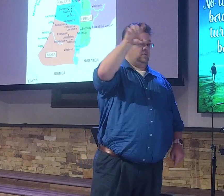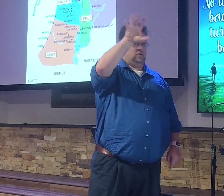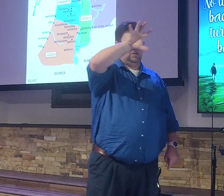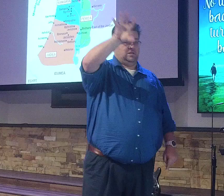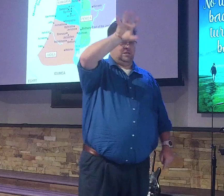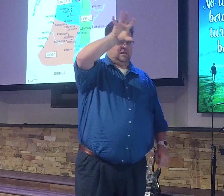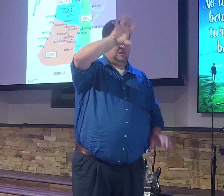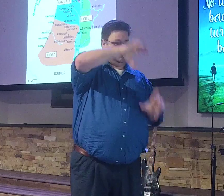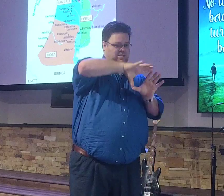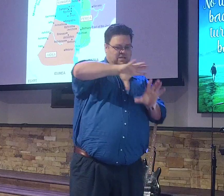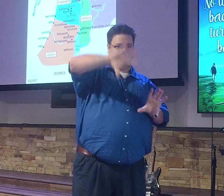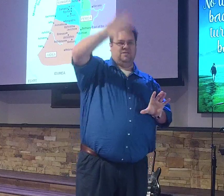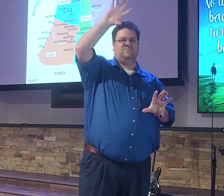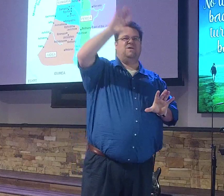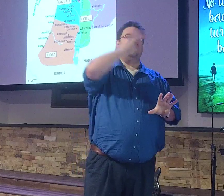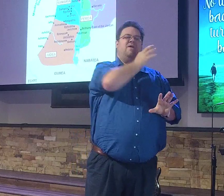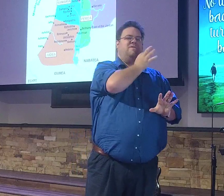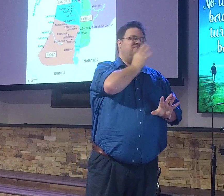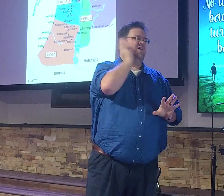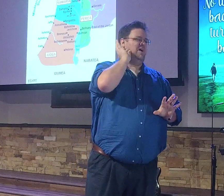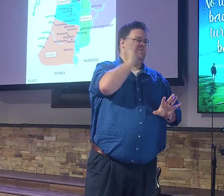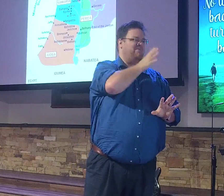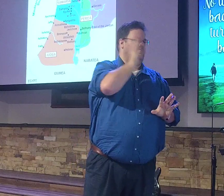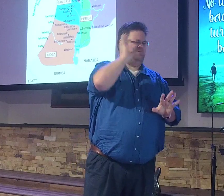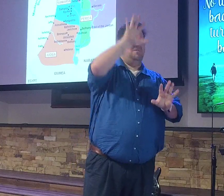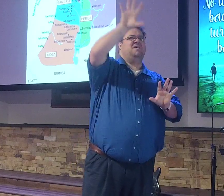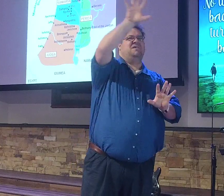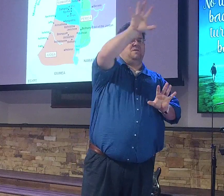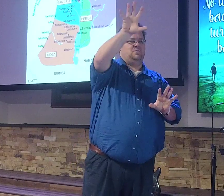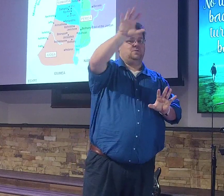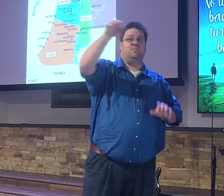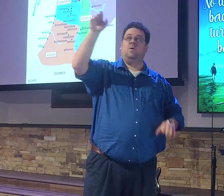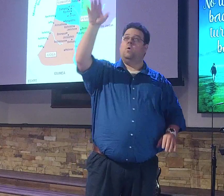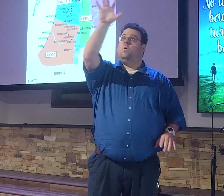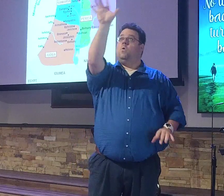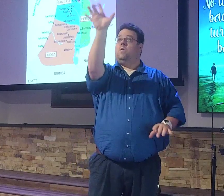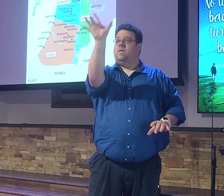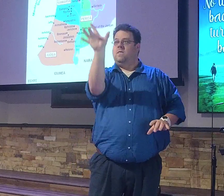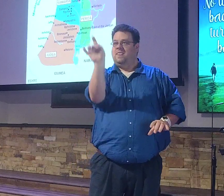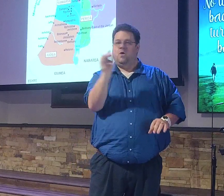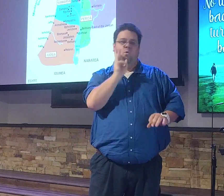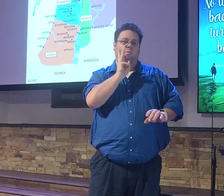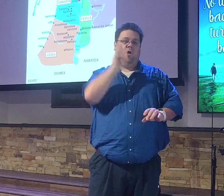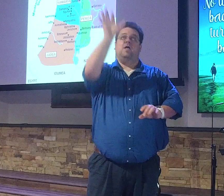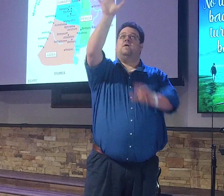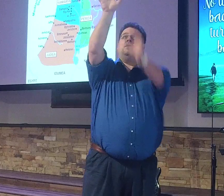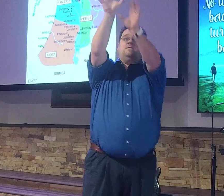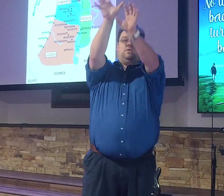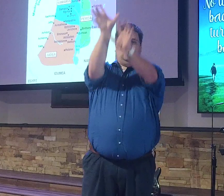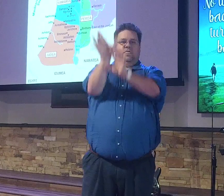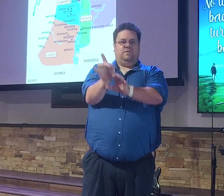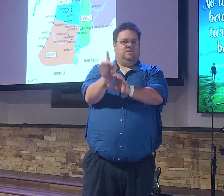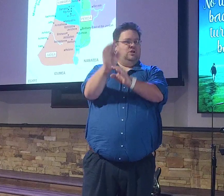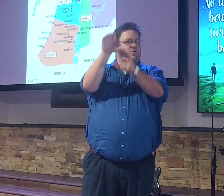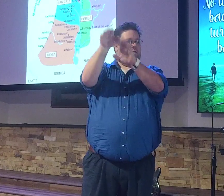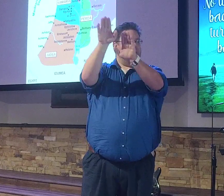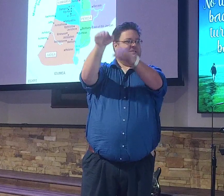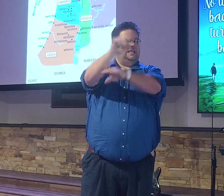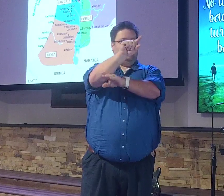agricultural region. The Sea of Galilee right here, this area, this, of course, was central to this area. It was